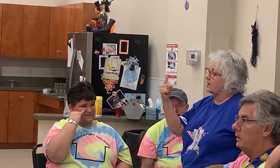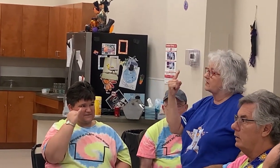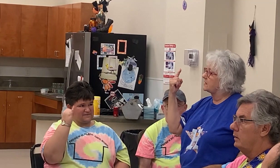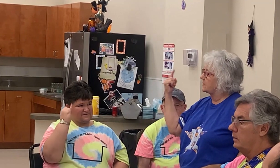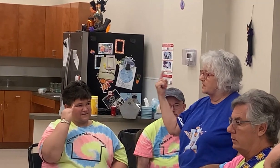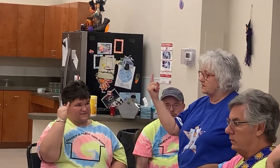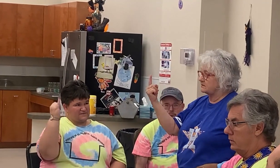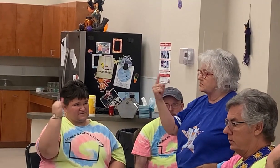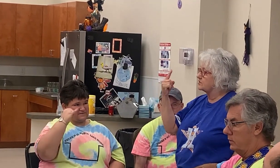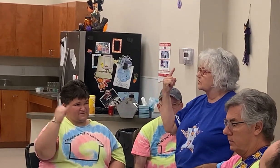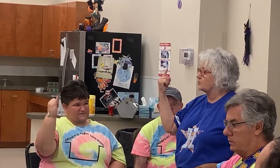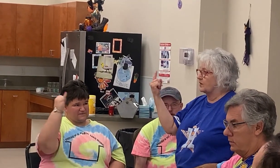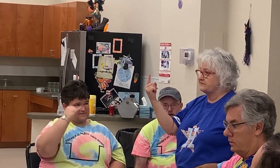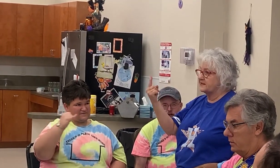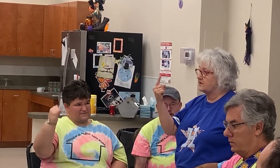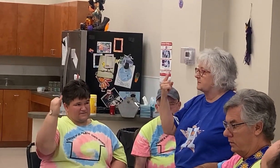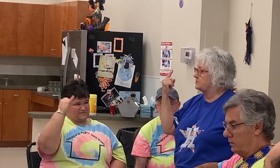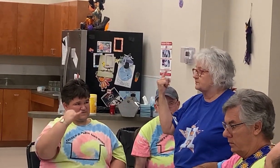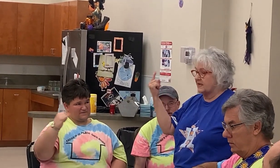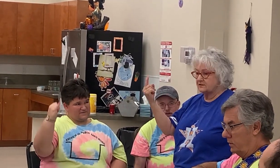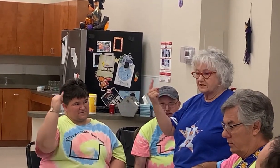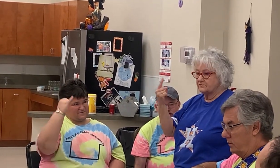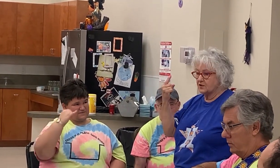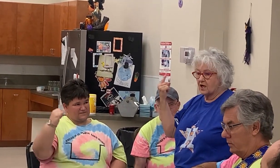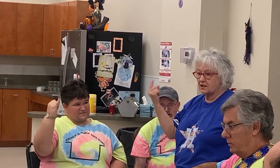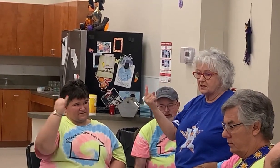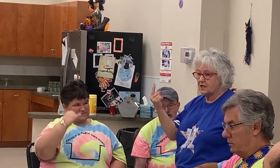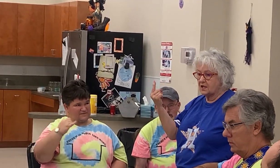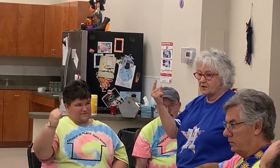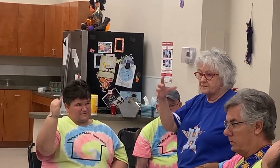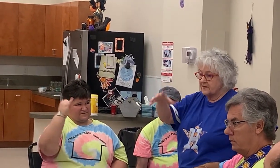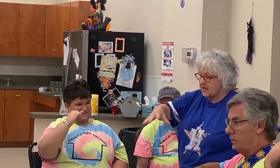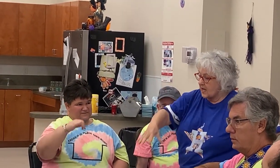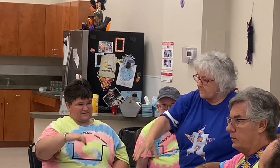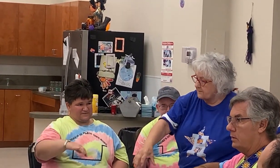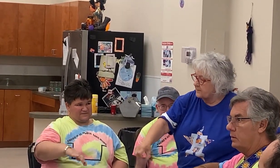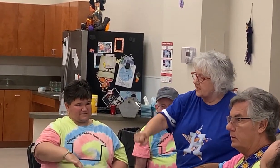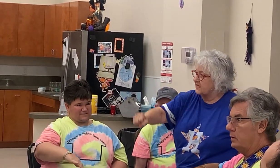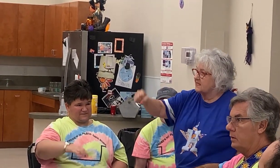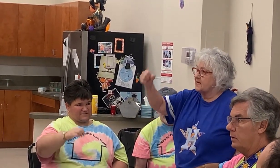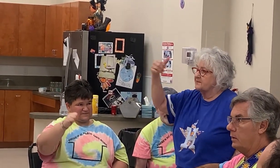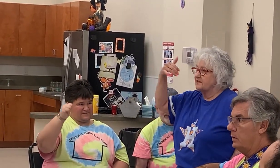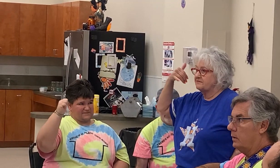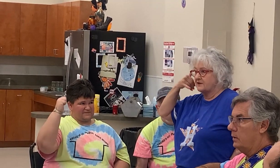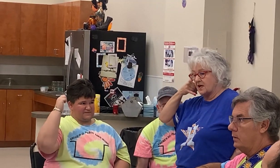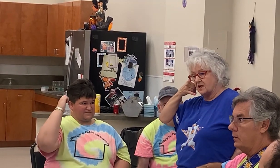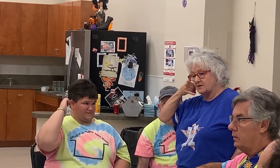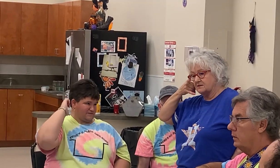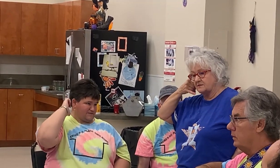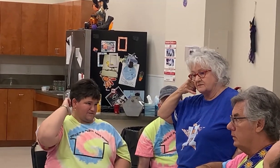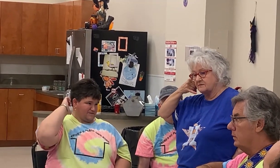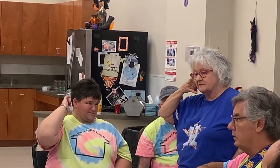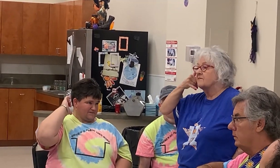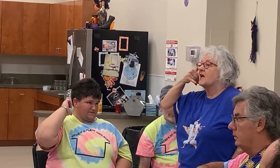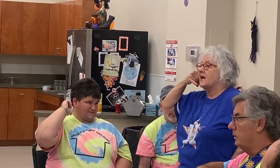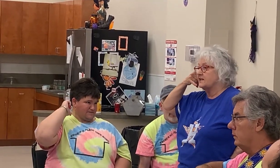all alone, just circle one finger, make your thighs after all alone. Take back to the phone and